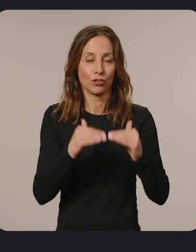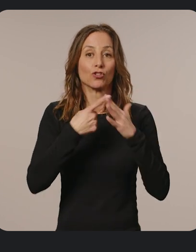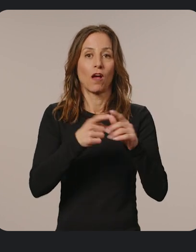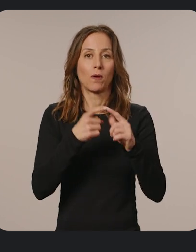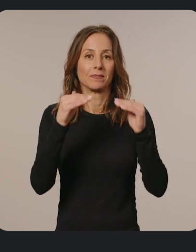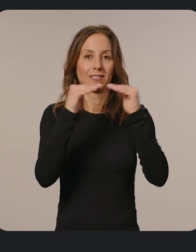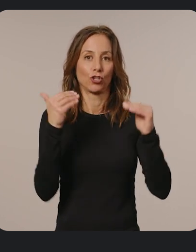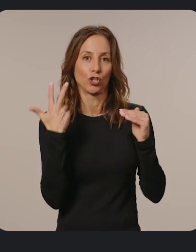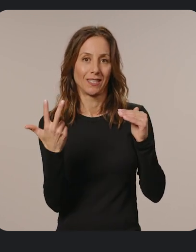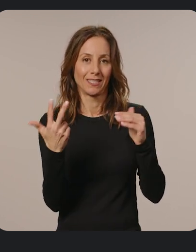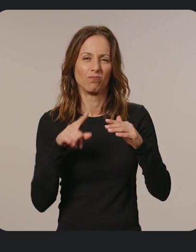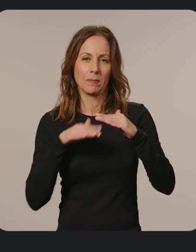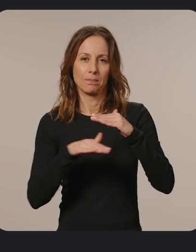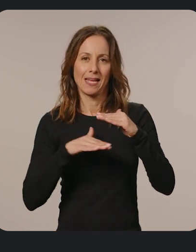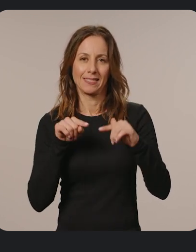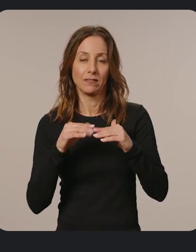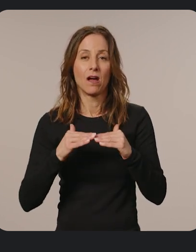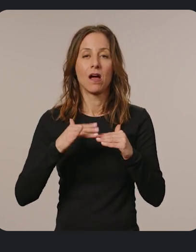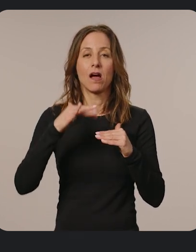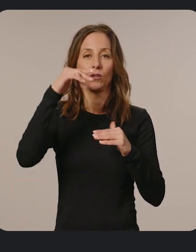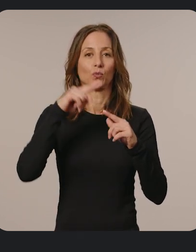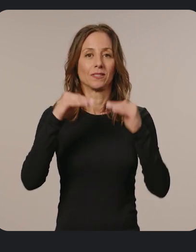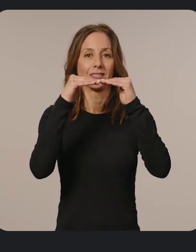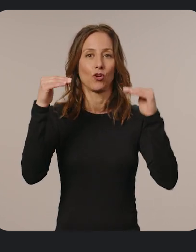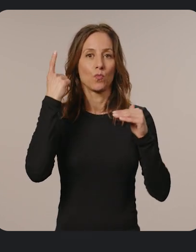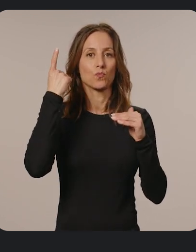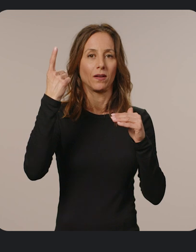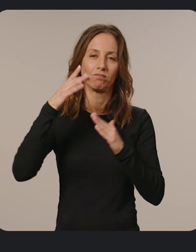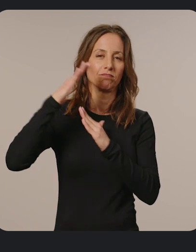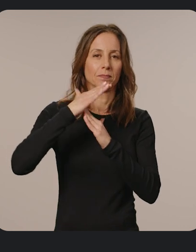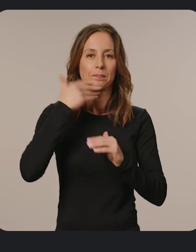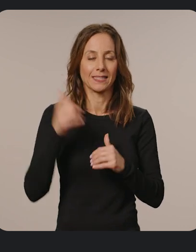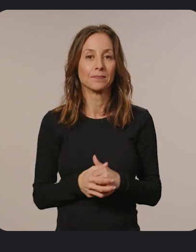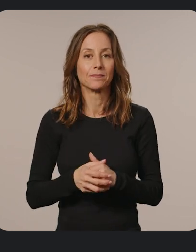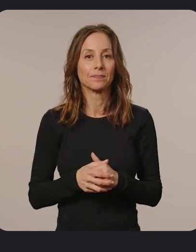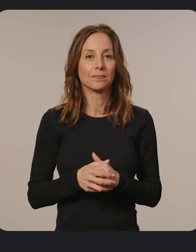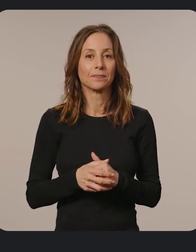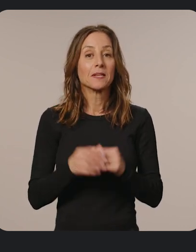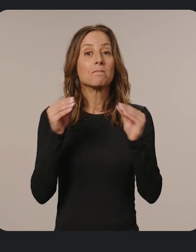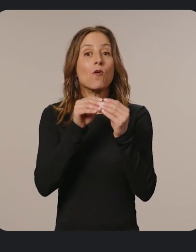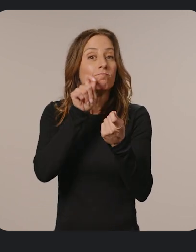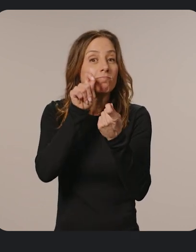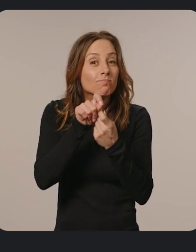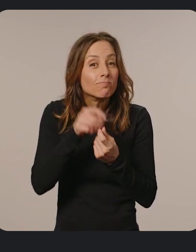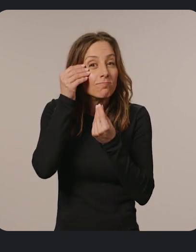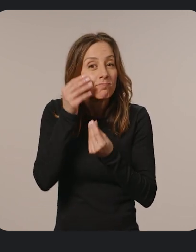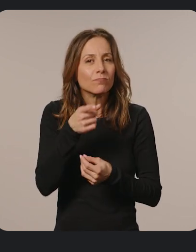from tier three, the most basic, all the way up to tier one, the best. For more details,